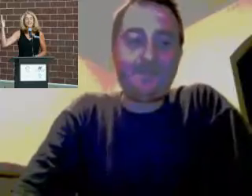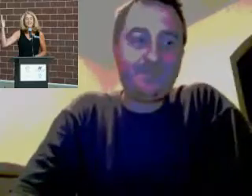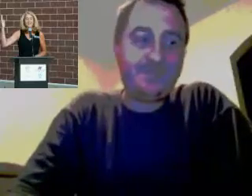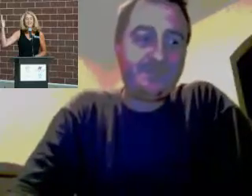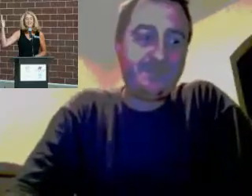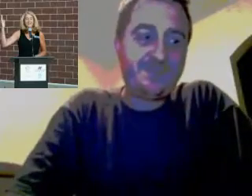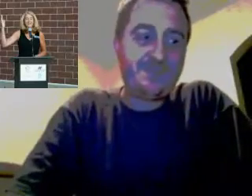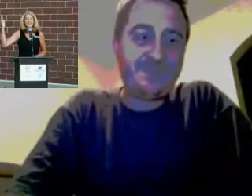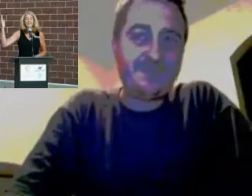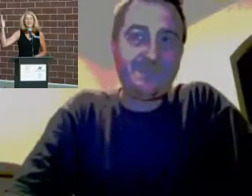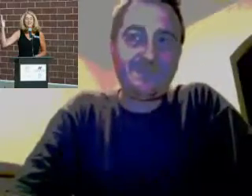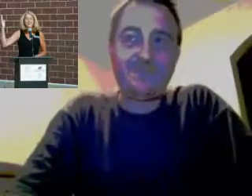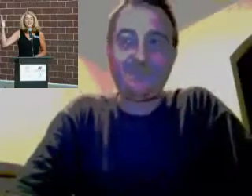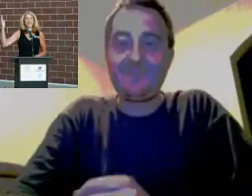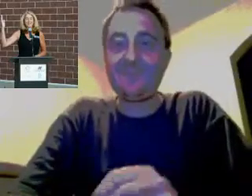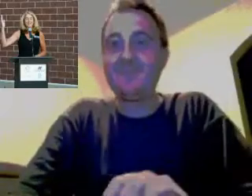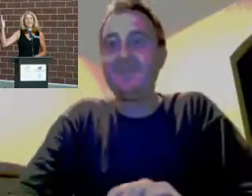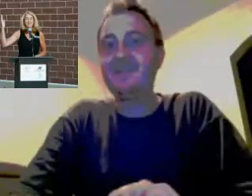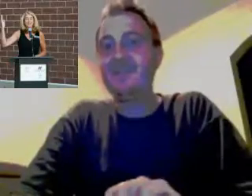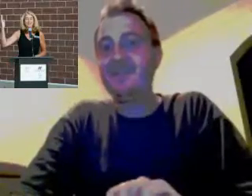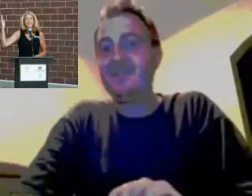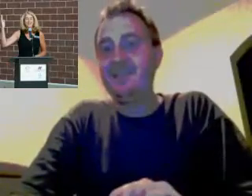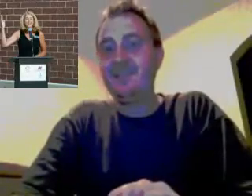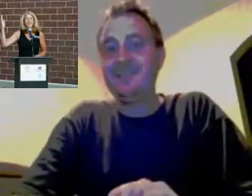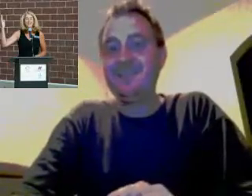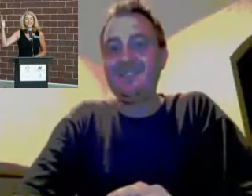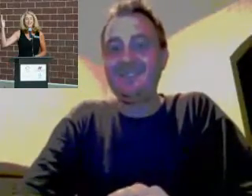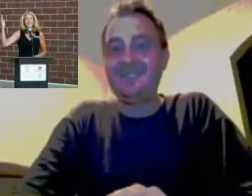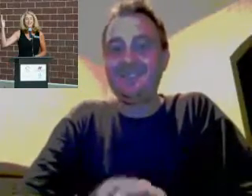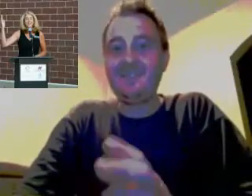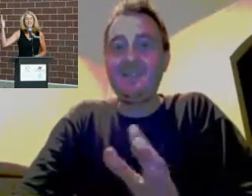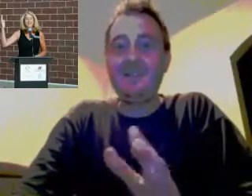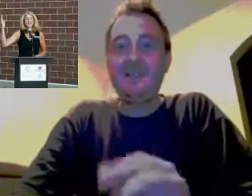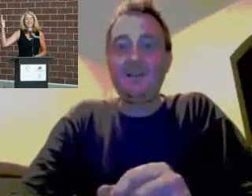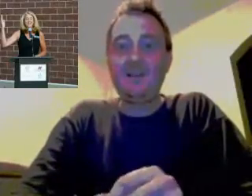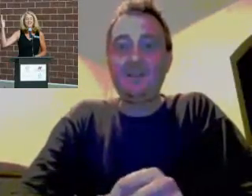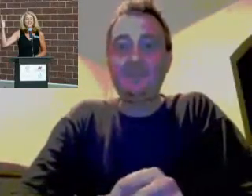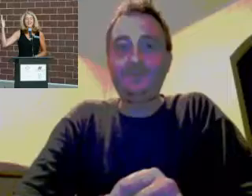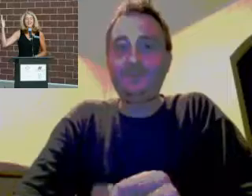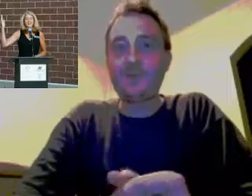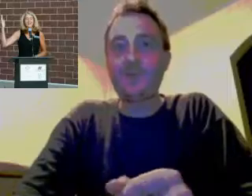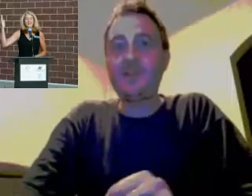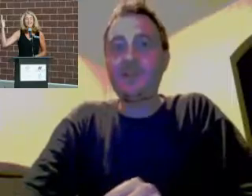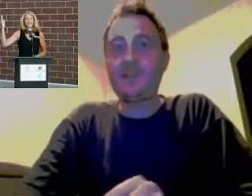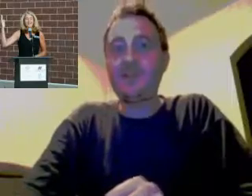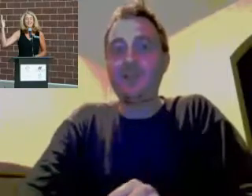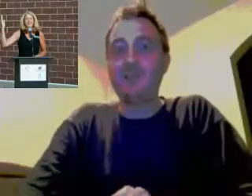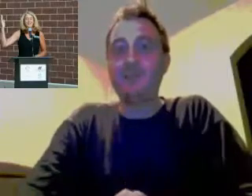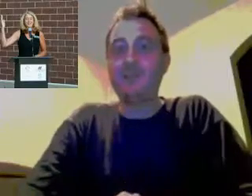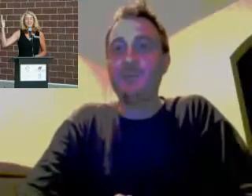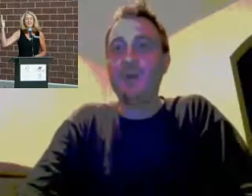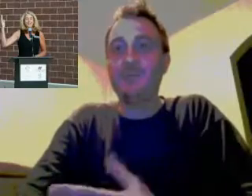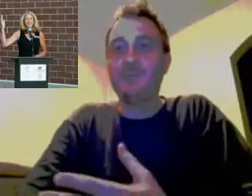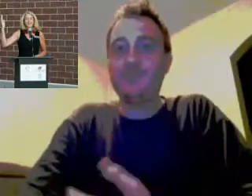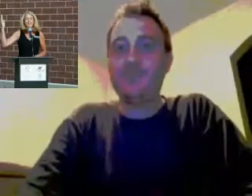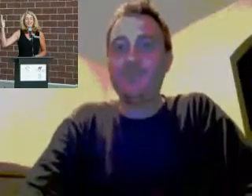Kerry, you're amazing. luck. I'm with you. Oh, okay. So that's an endorsement by some